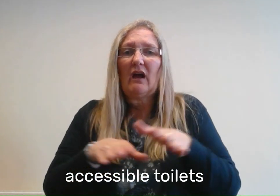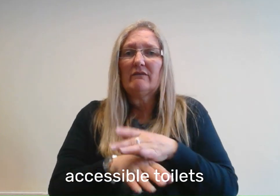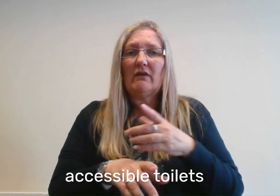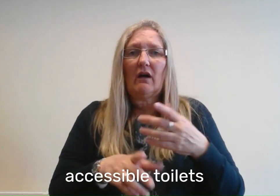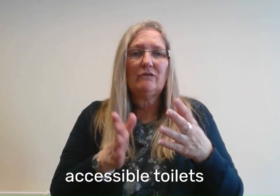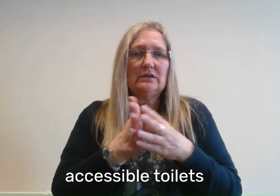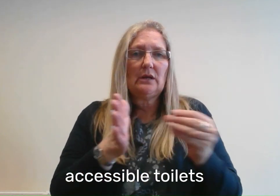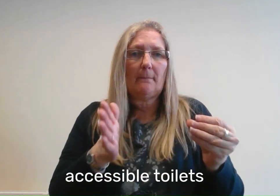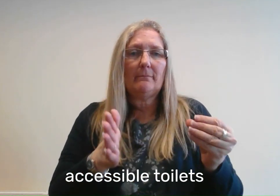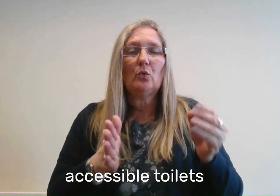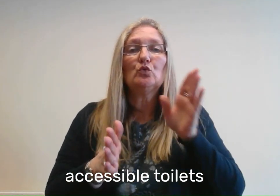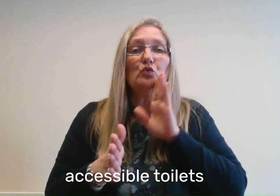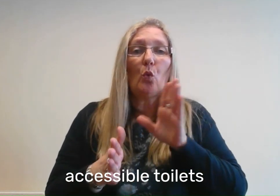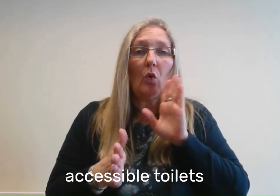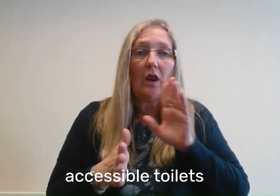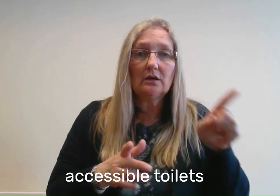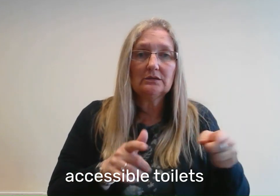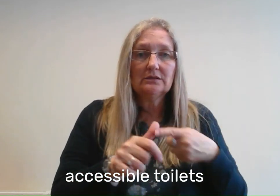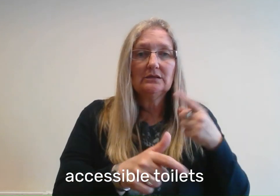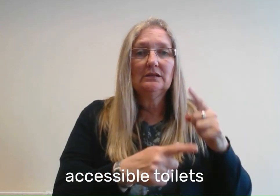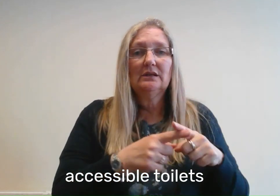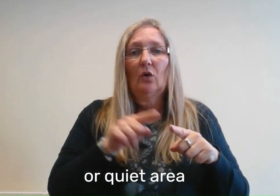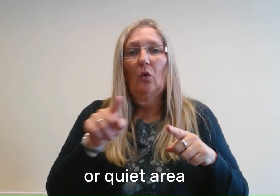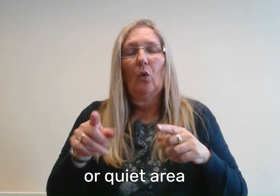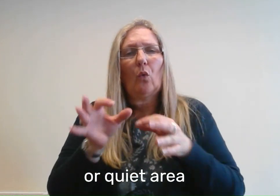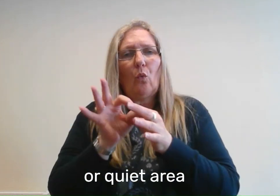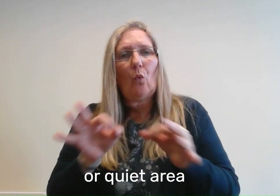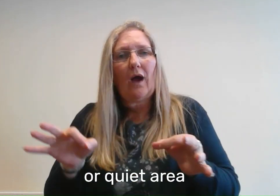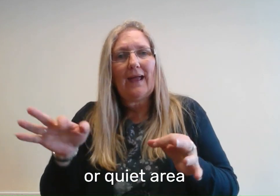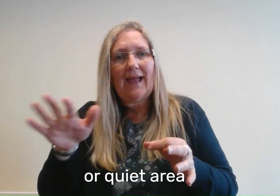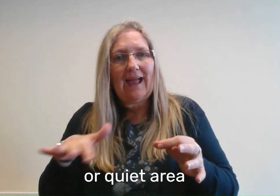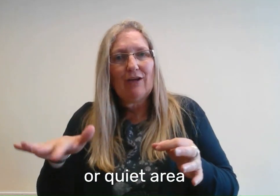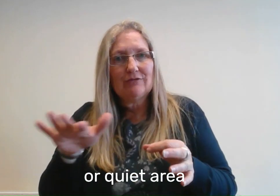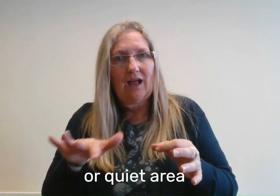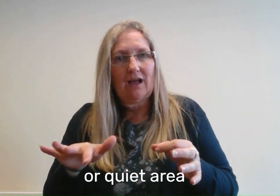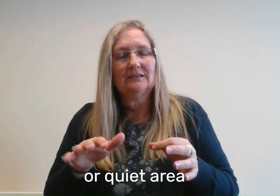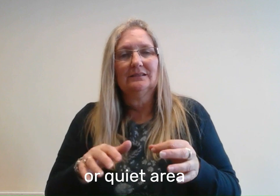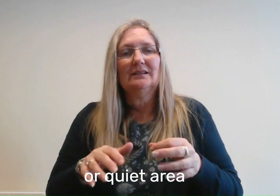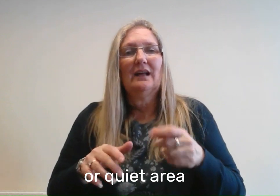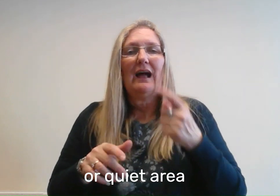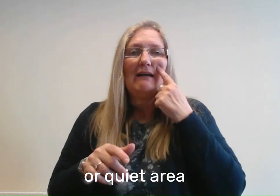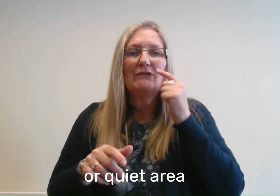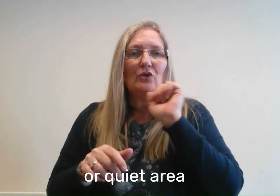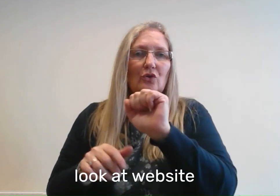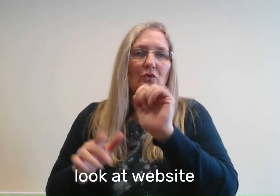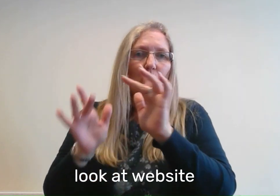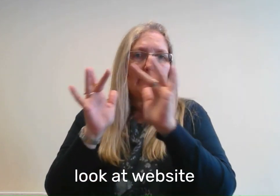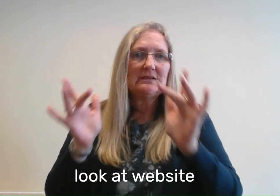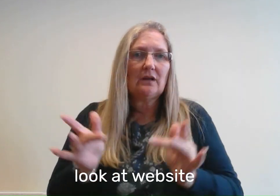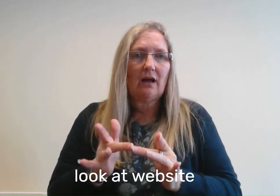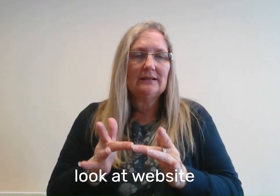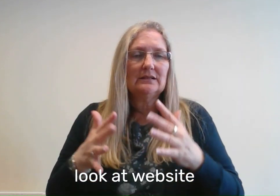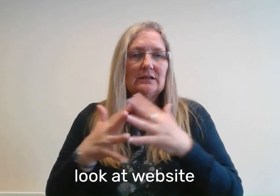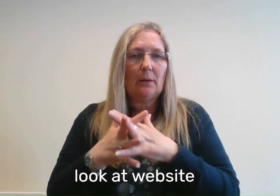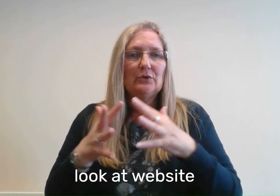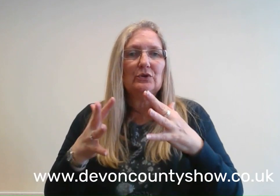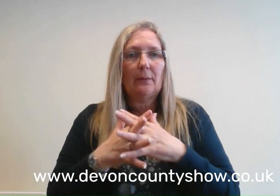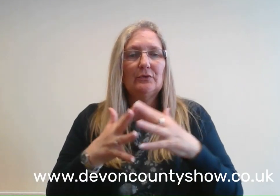come for a physical point in the worldwide area, have a lot of website, www